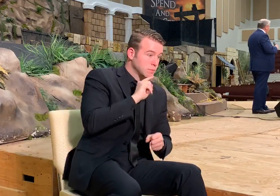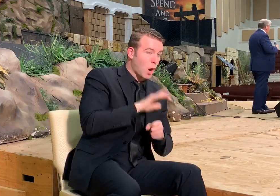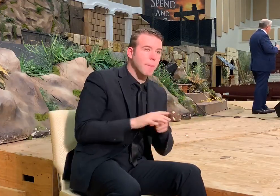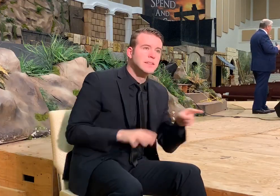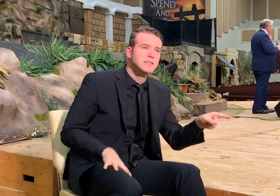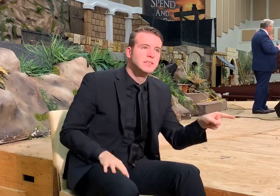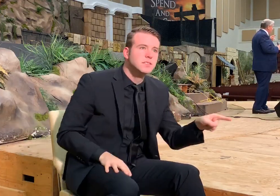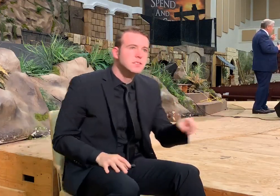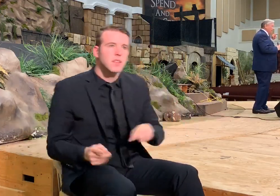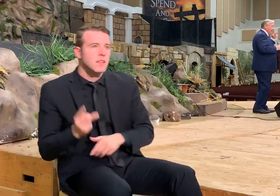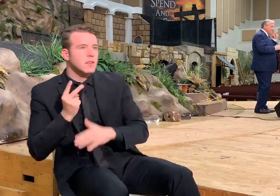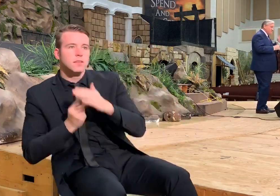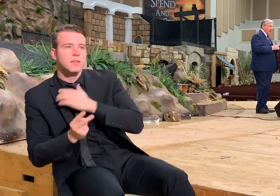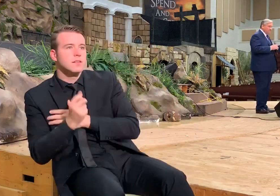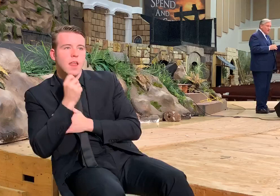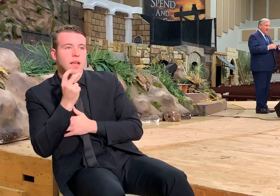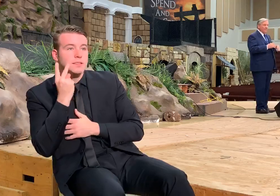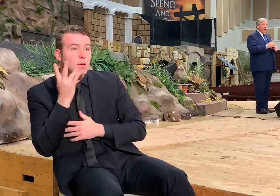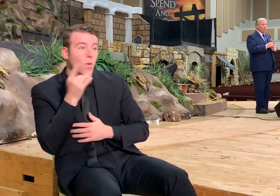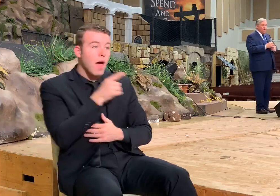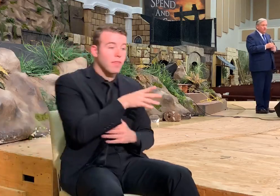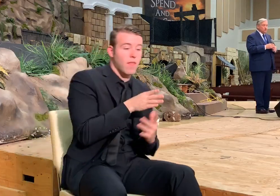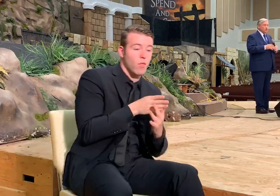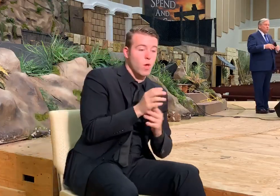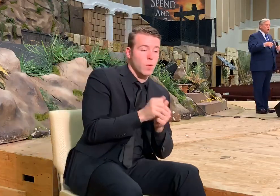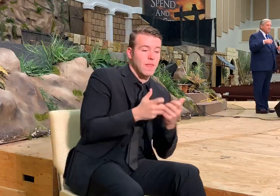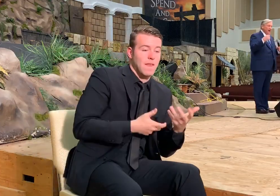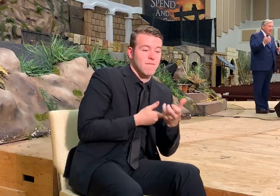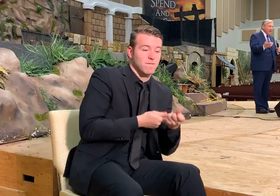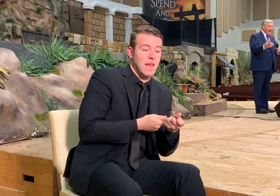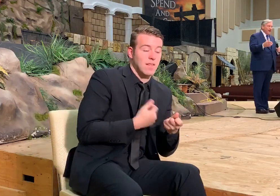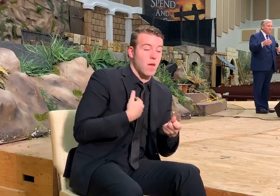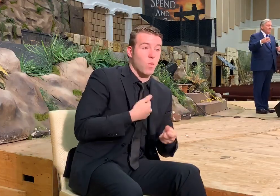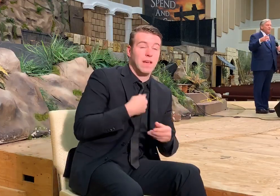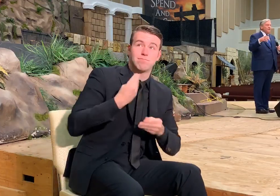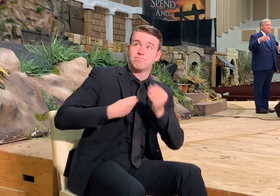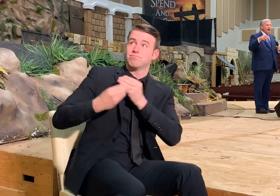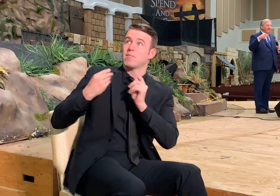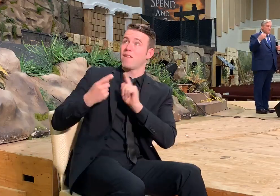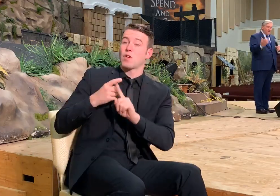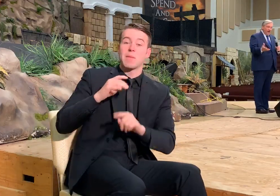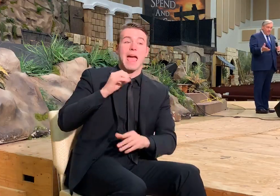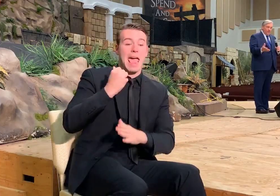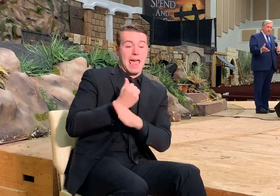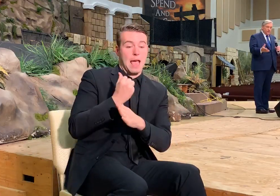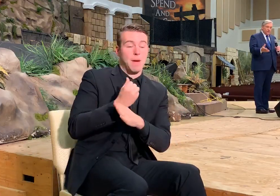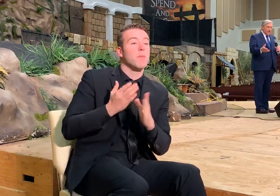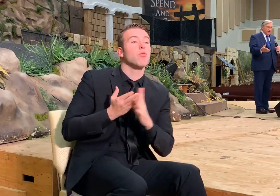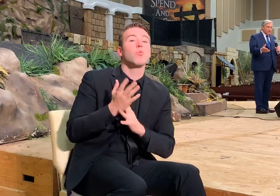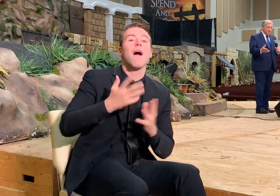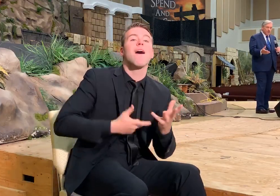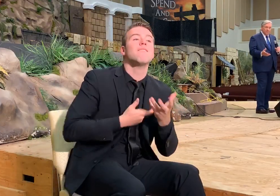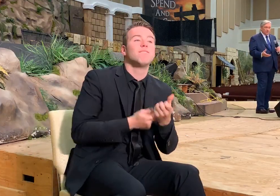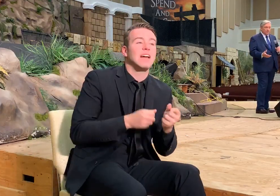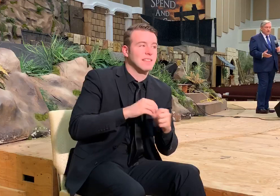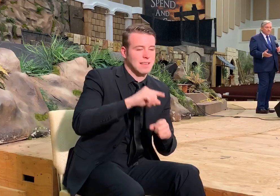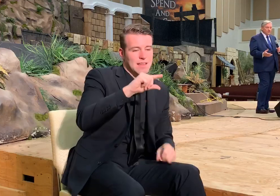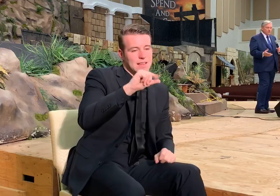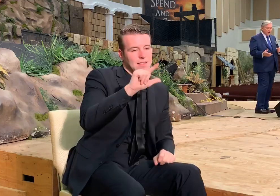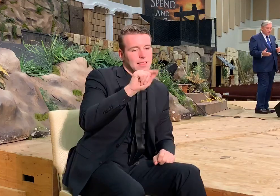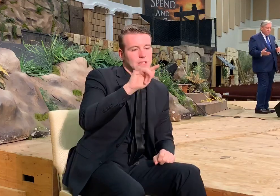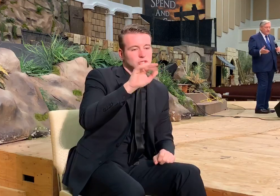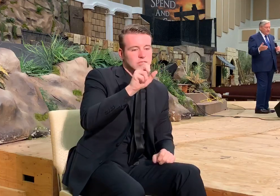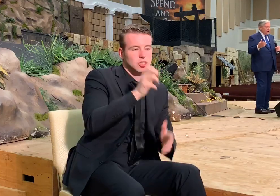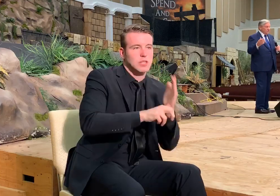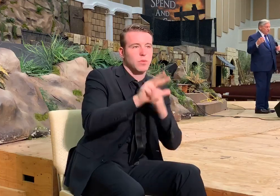because they come by faith and that we are the children of Abraham by faith. And Galatians chapter 3